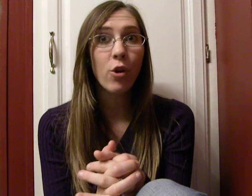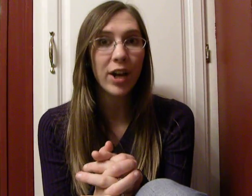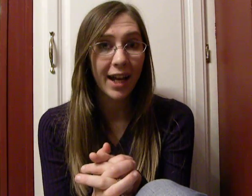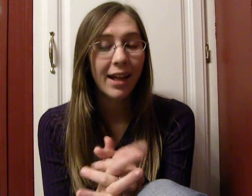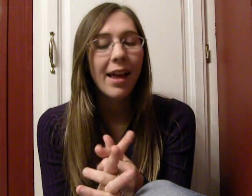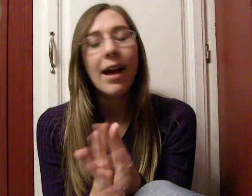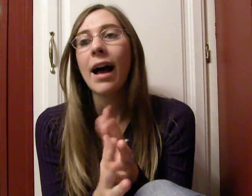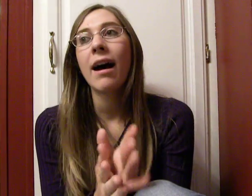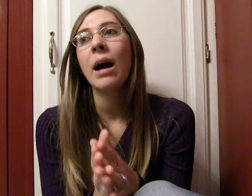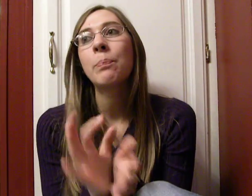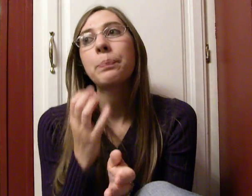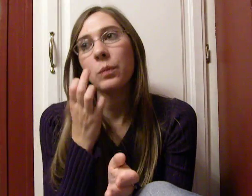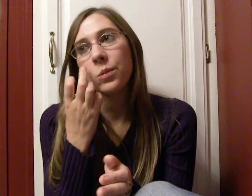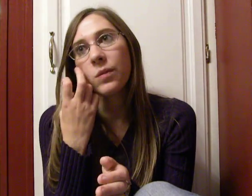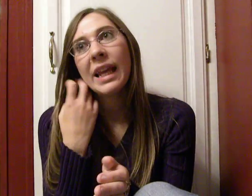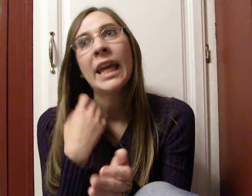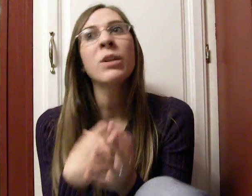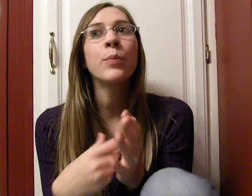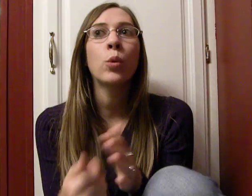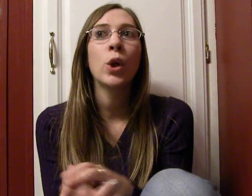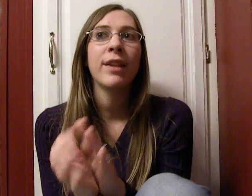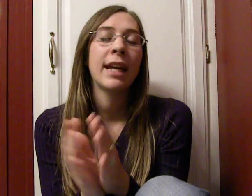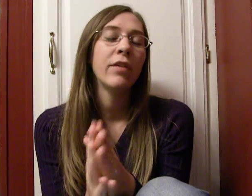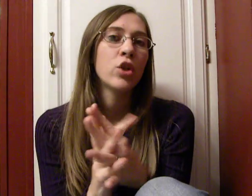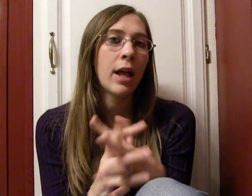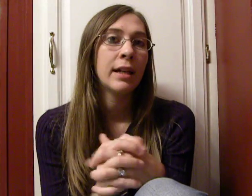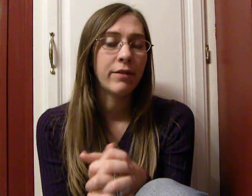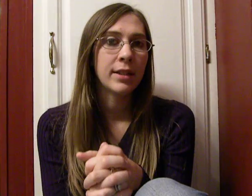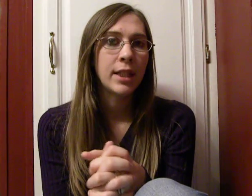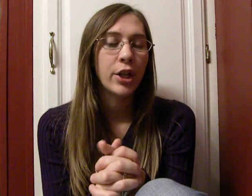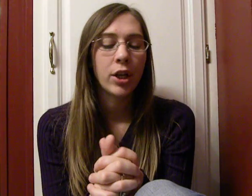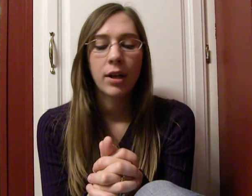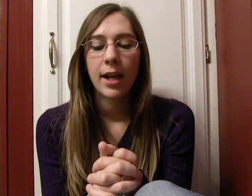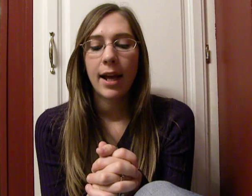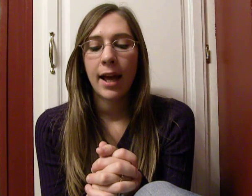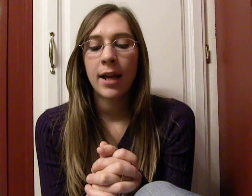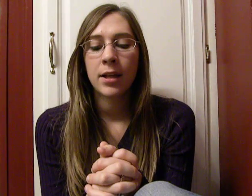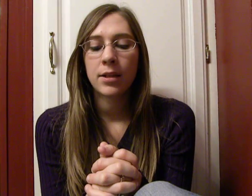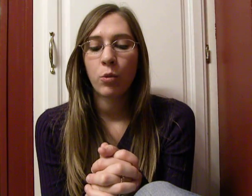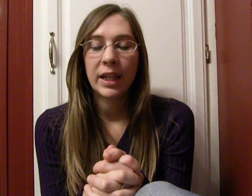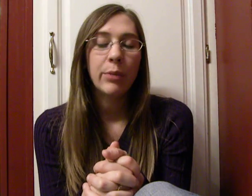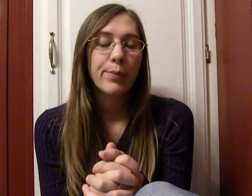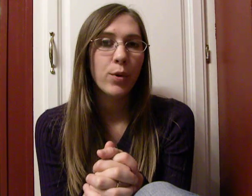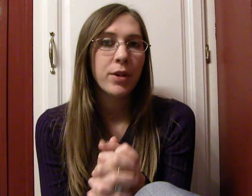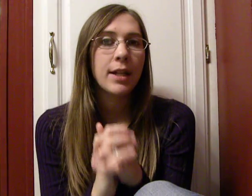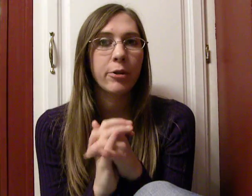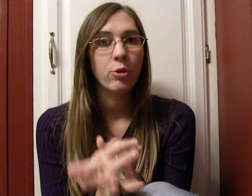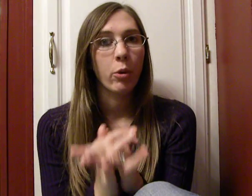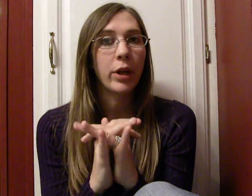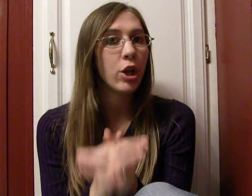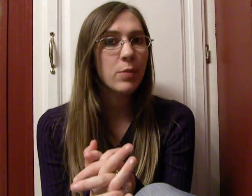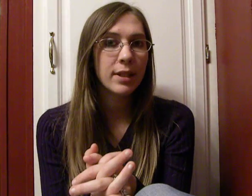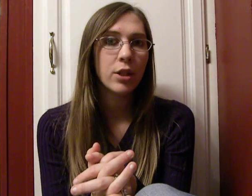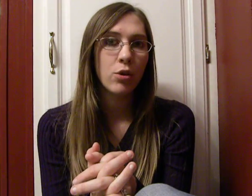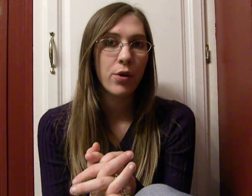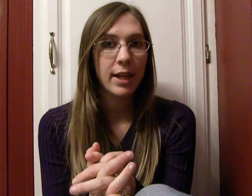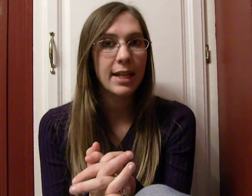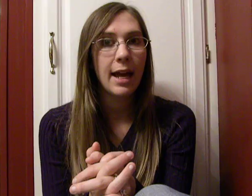Florida. He was born the end of July of this year, and when he was born, the doctors were 100% sure that he